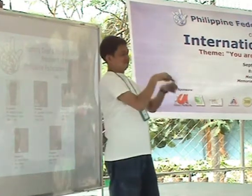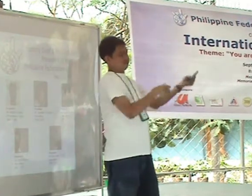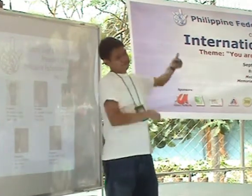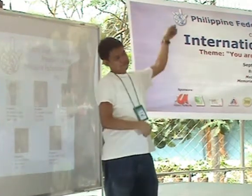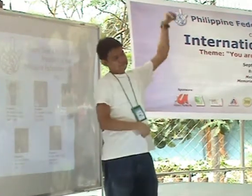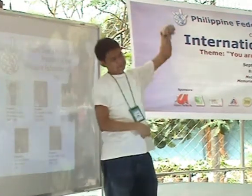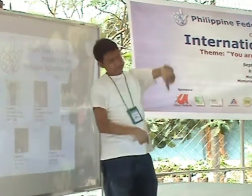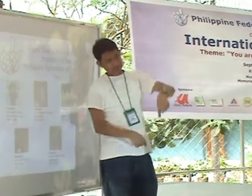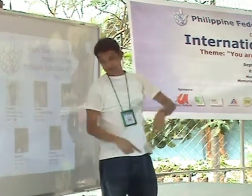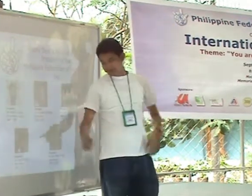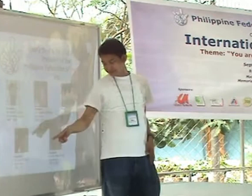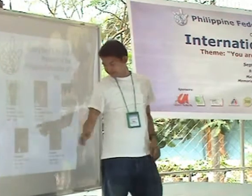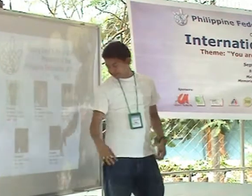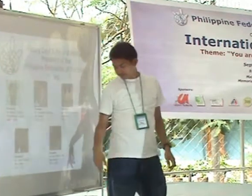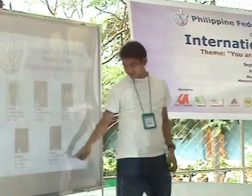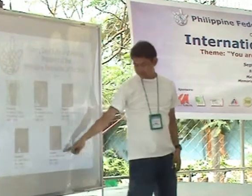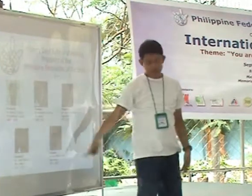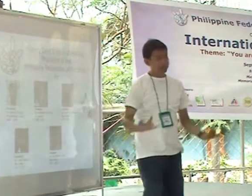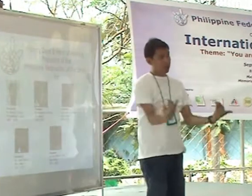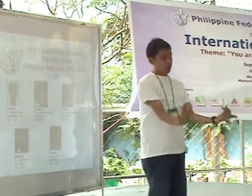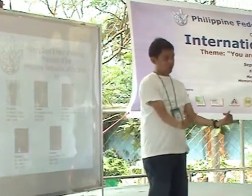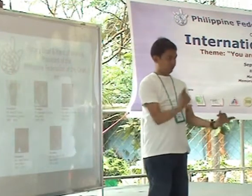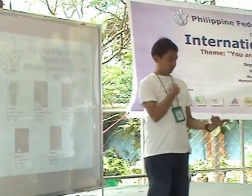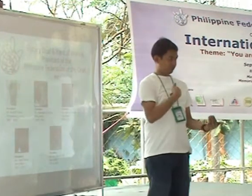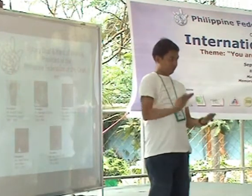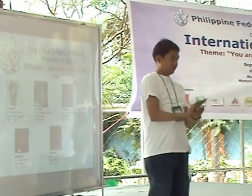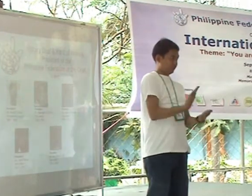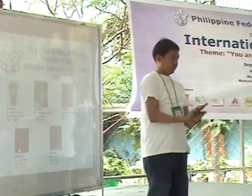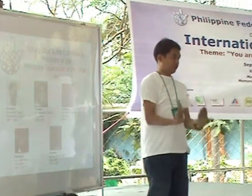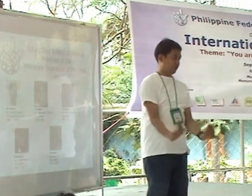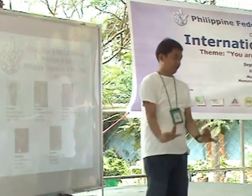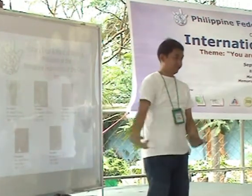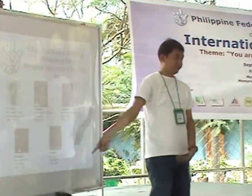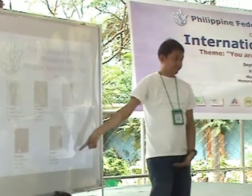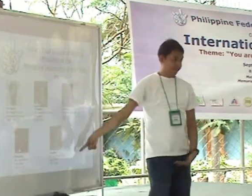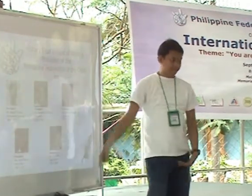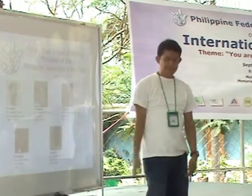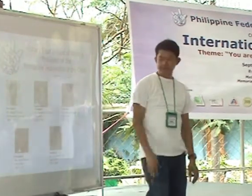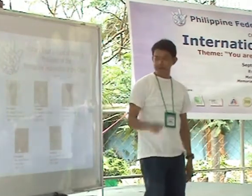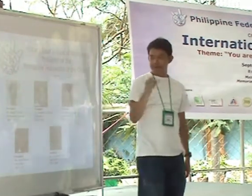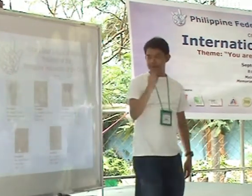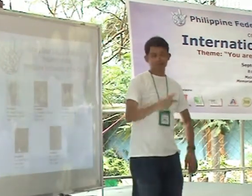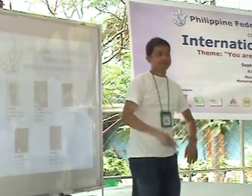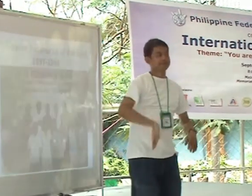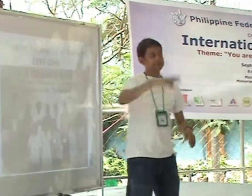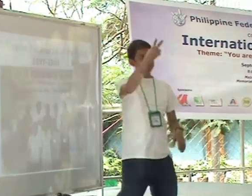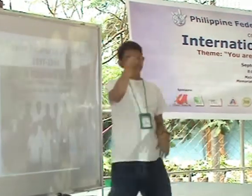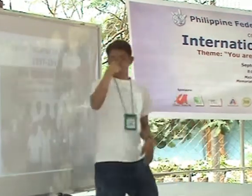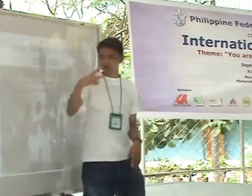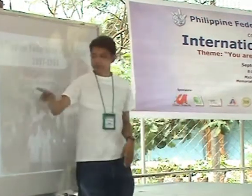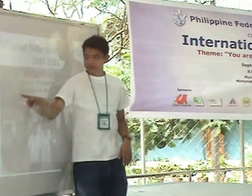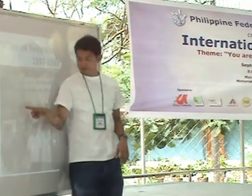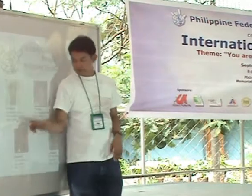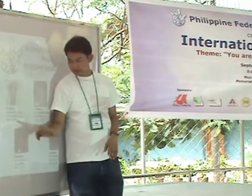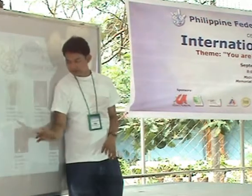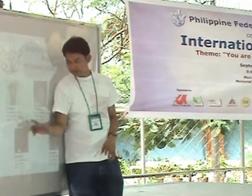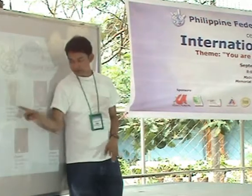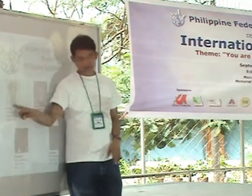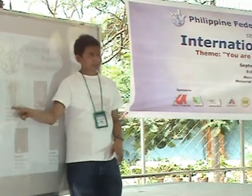member. So hindi siya makakarating. Then now, I am the new president of the TFT. Thanks.